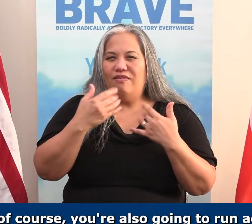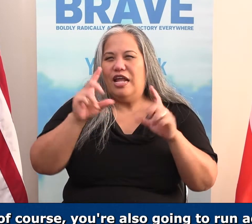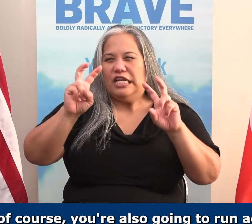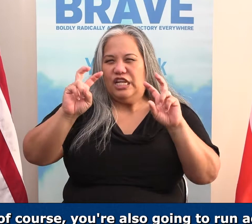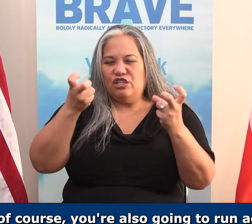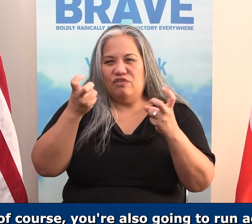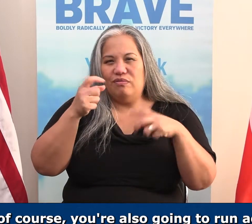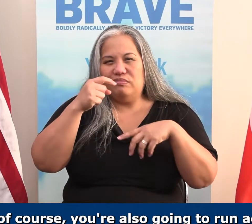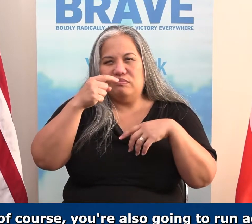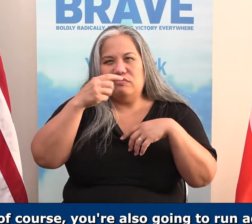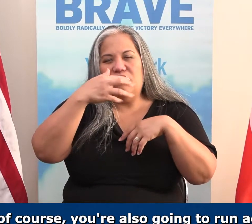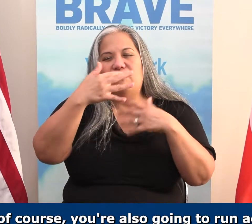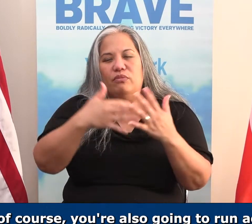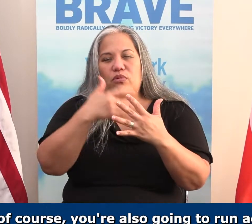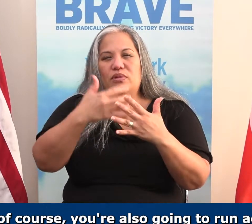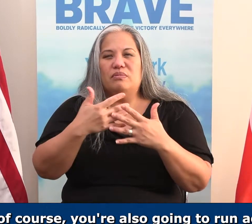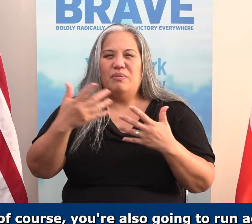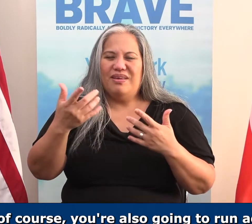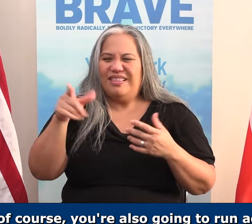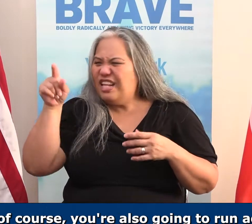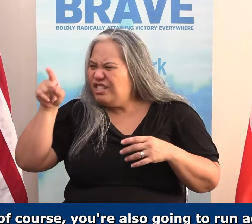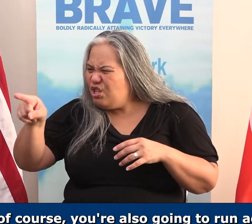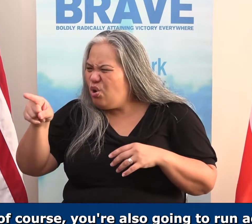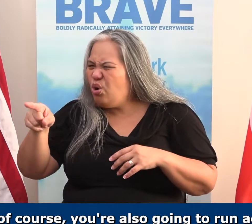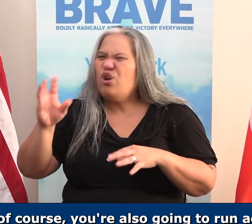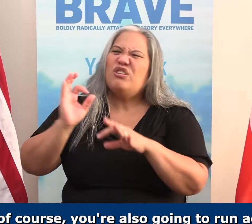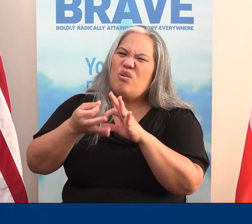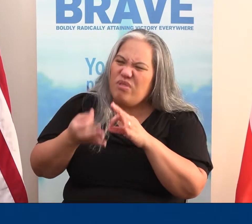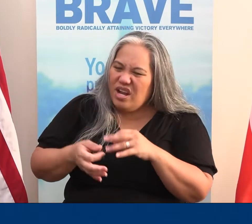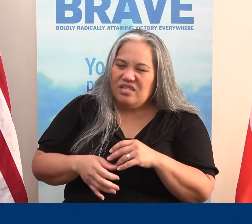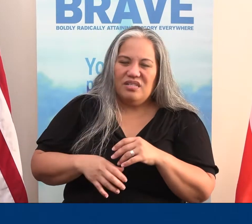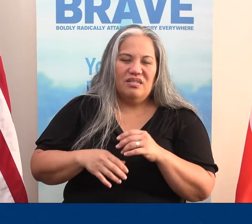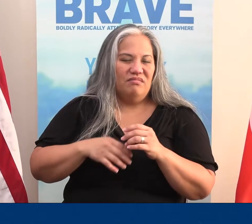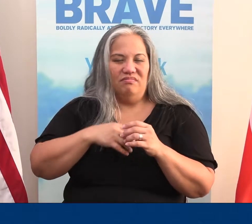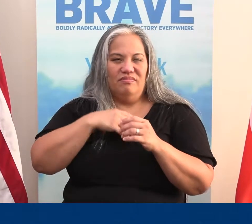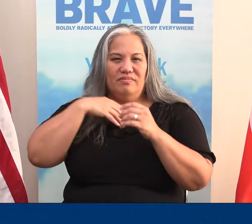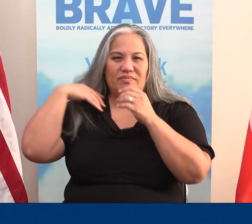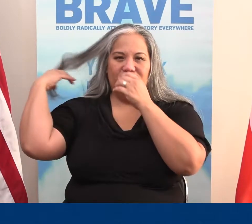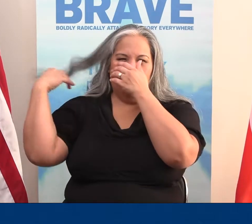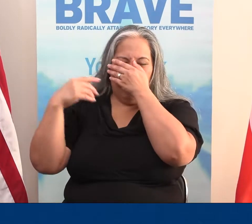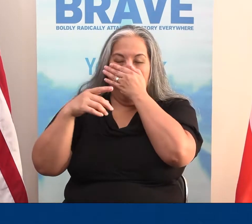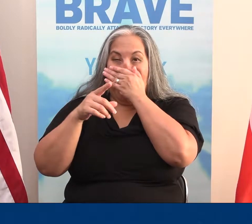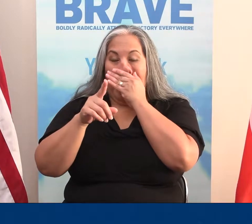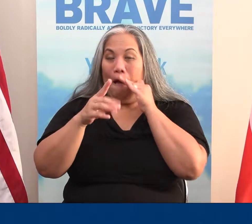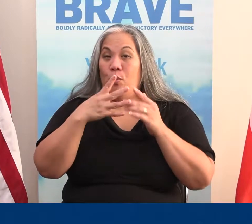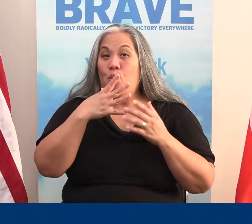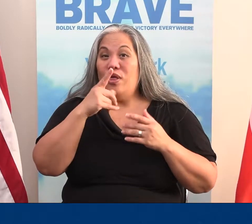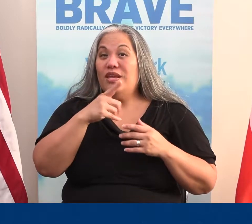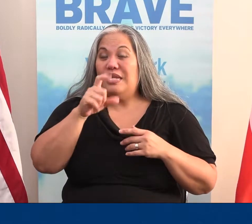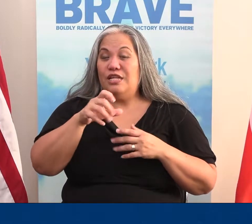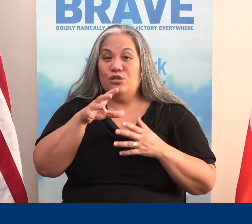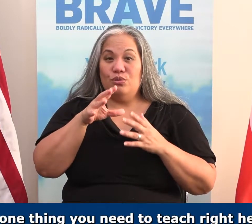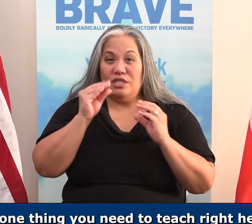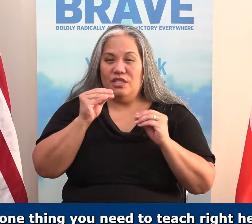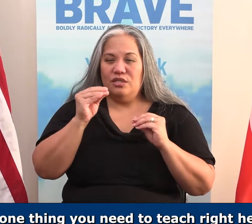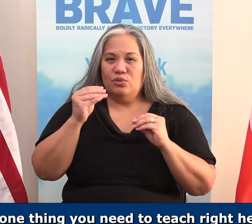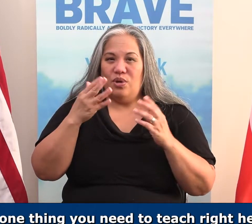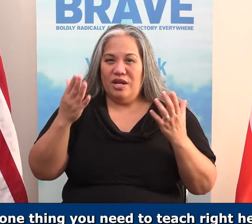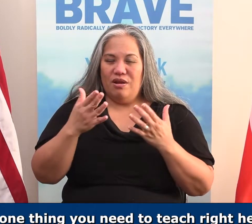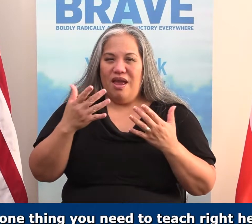you're also going to run across a lot of issues from time to time, like, well, that's just your interpretation. The one thing you need to teach right